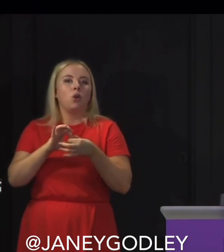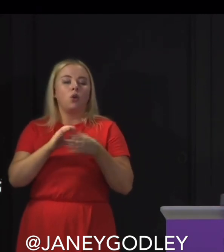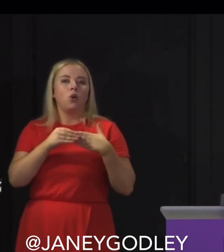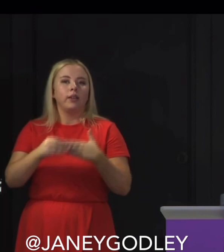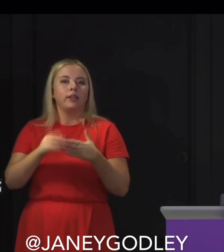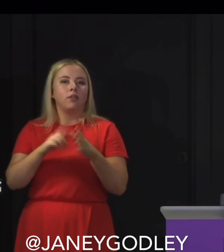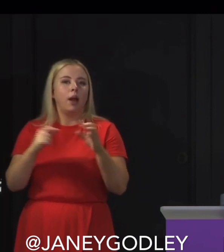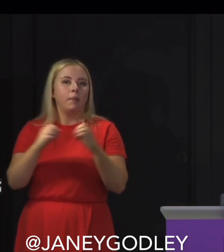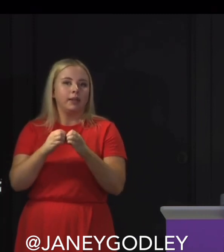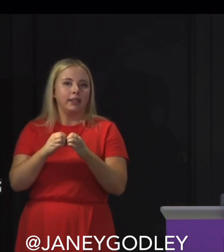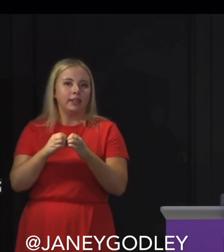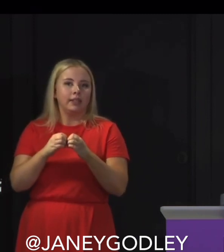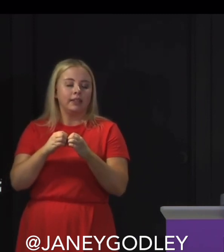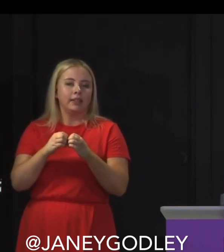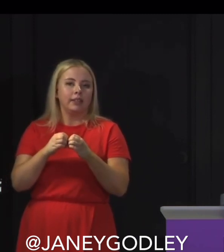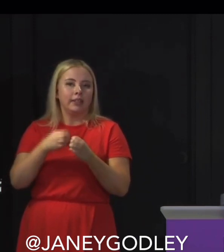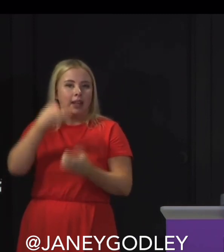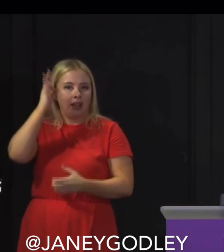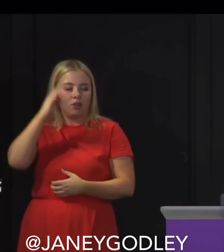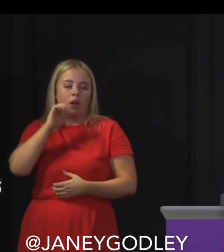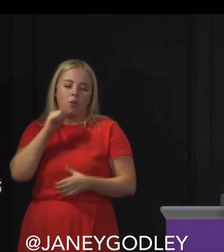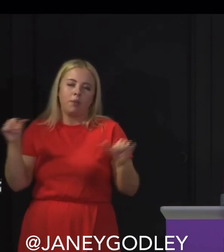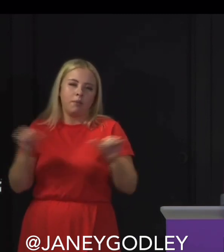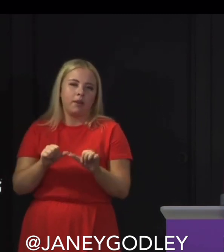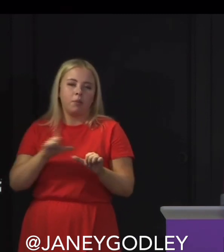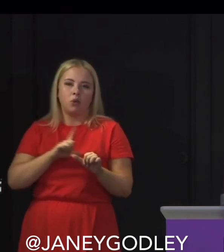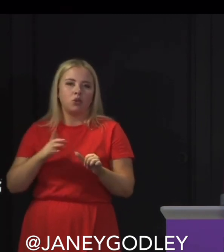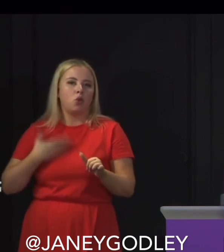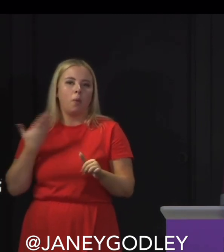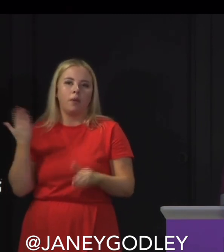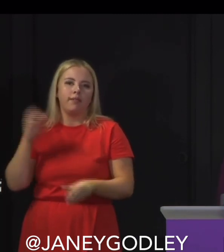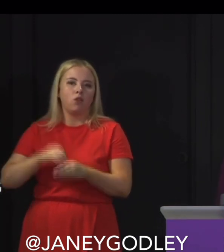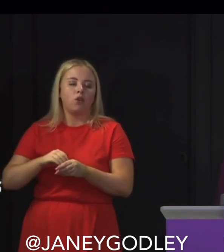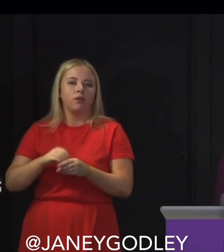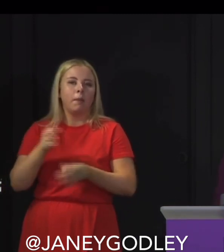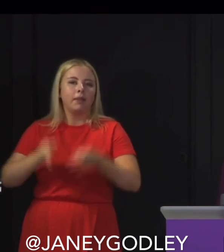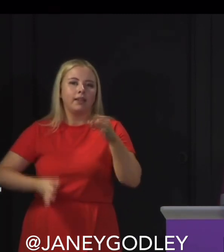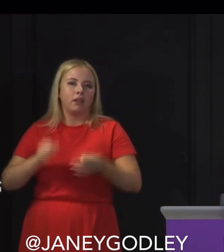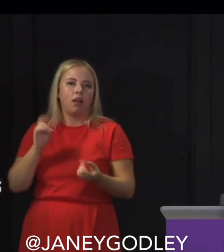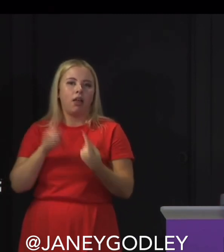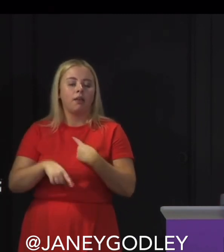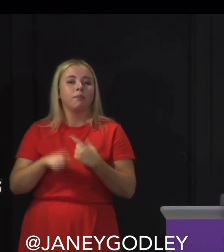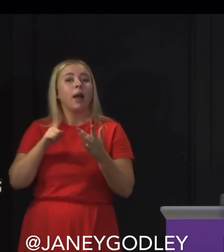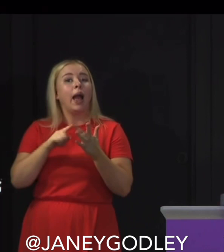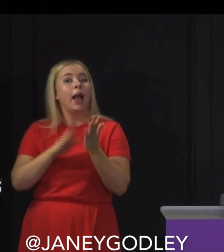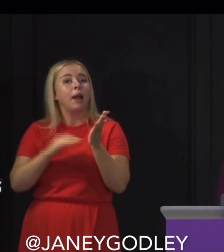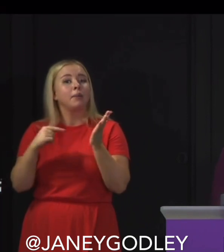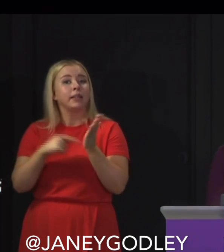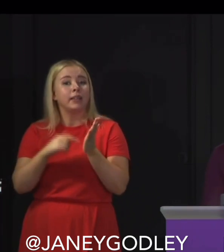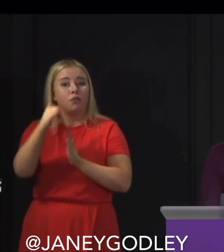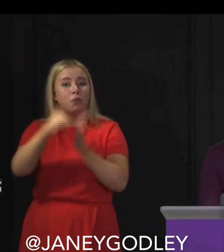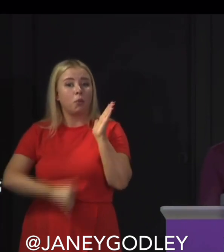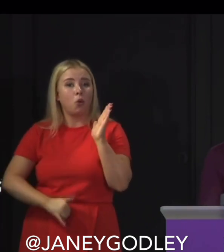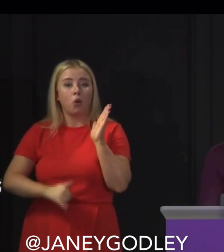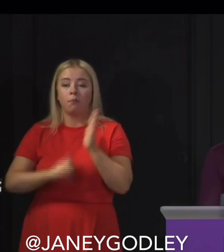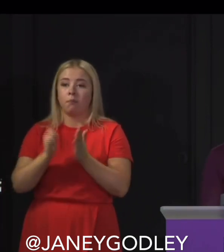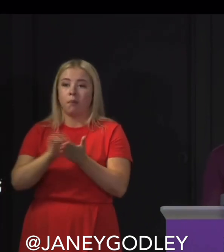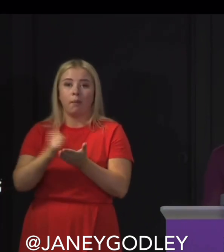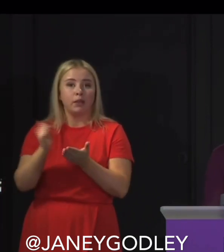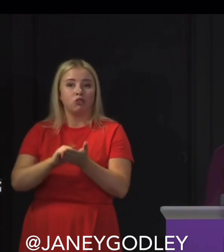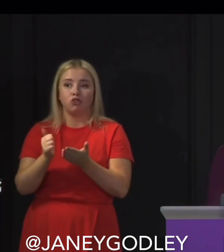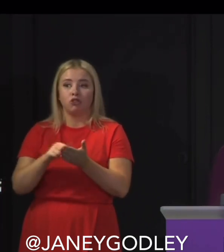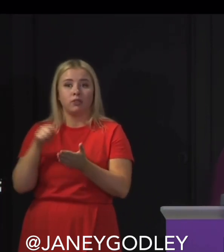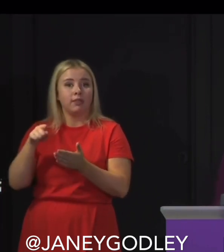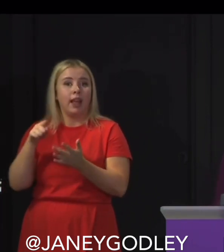middle of Covid pandemic. Like I've got a crystal ball and I'm gonna wield my power. What a load of shite. We're in the middle of a pandemic